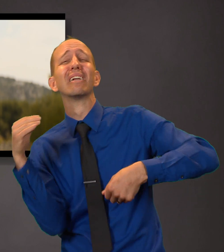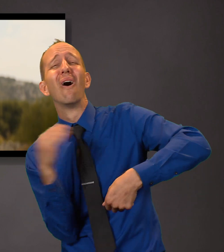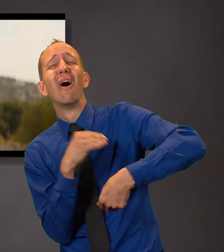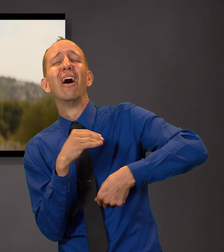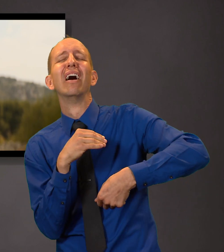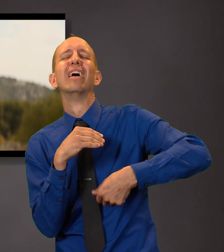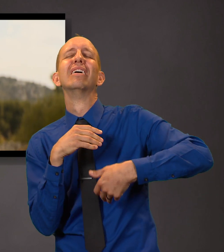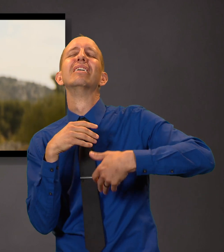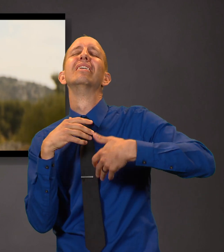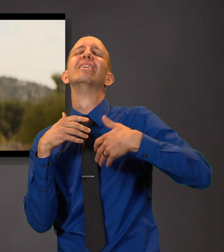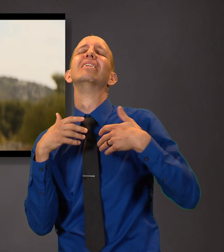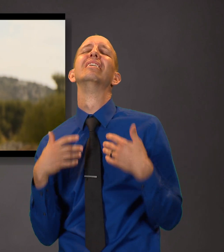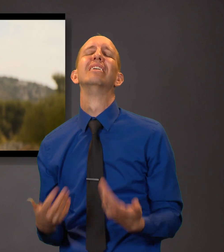These I had hoped to preserve.